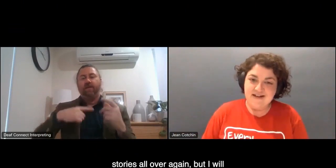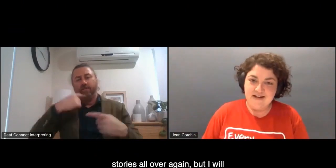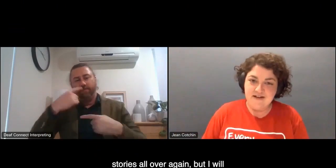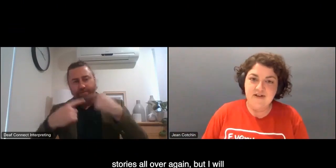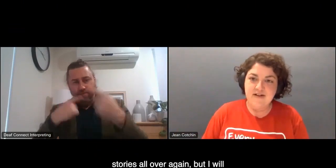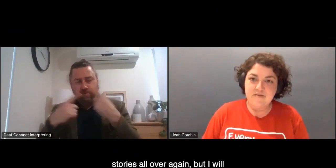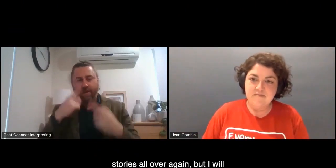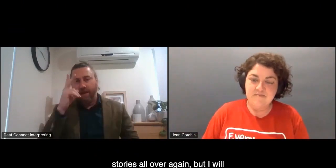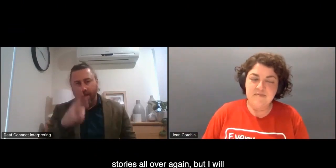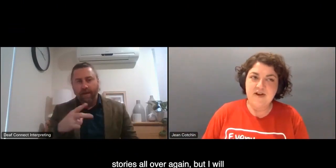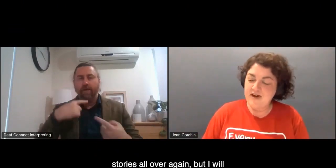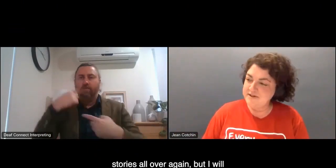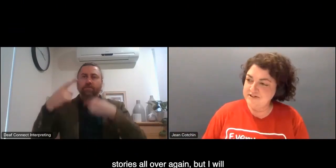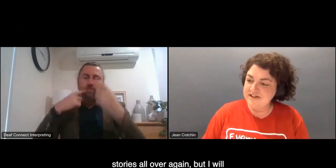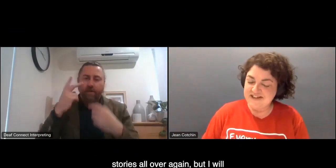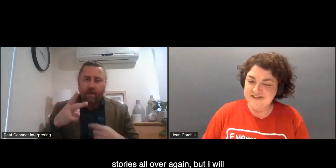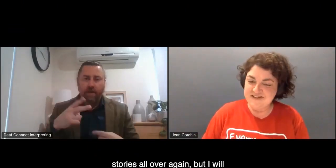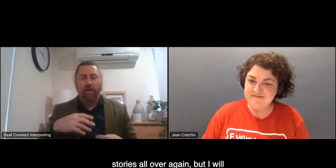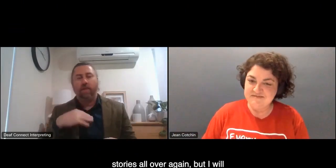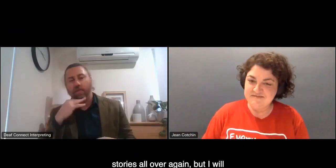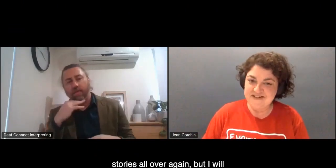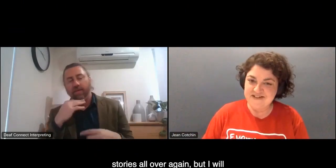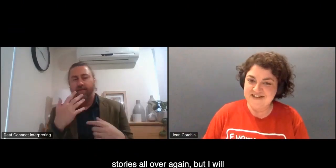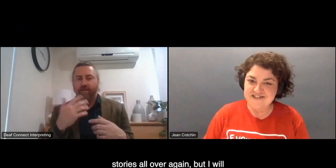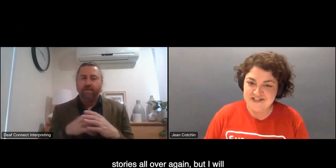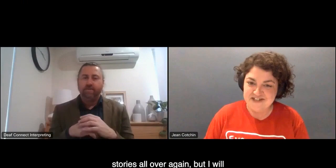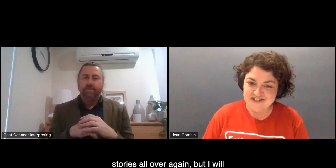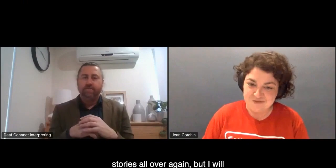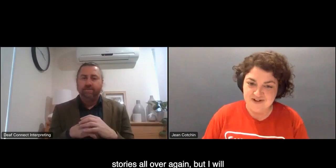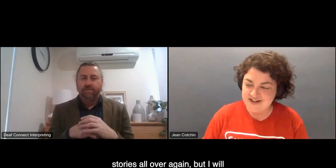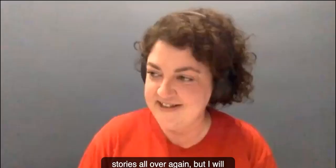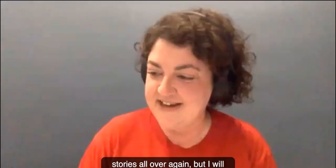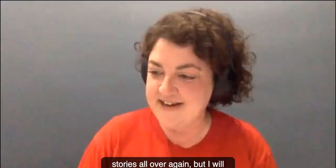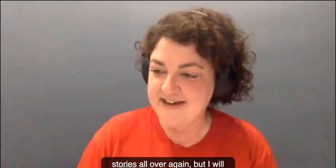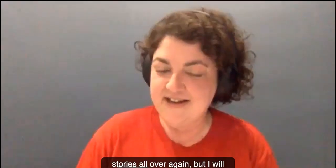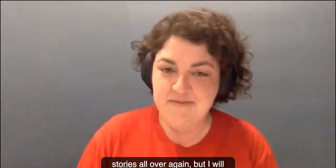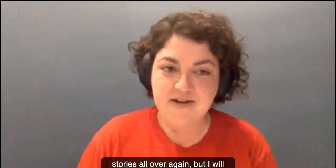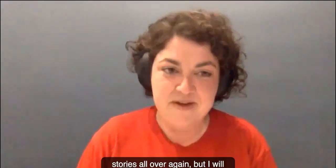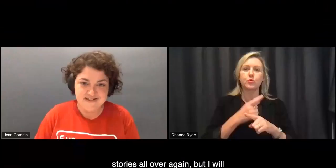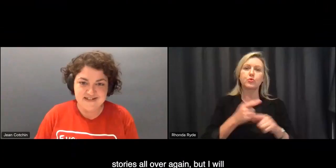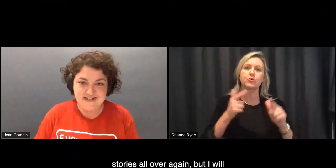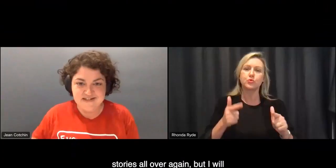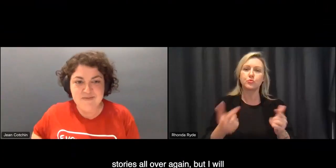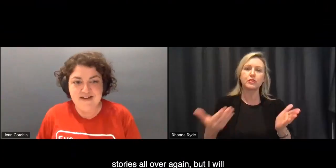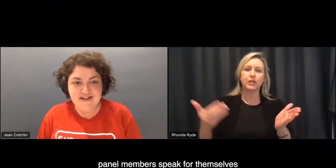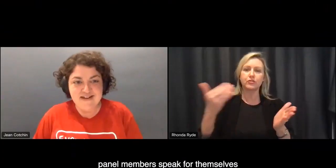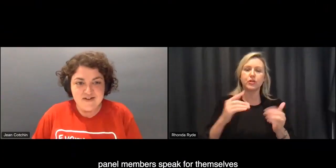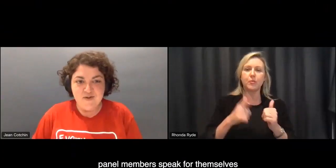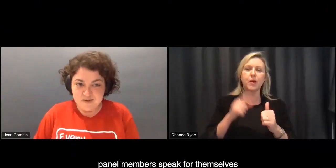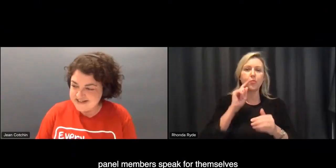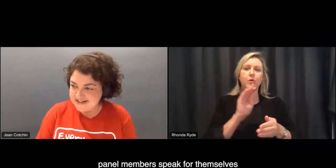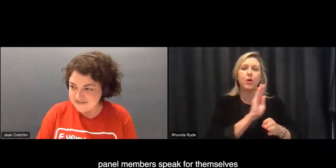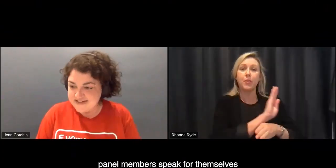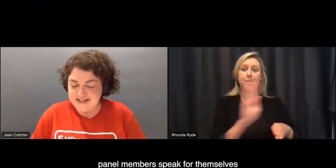but I will I will not say too much more and let the panel members speak